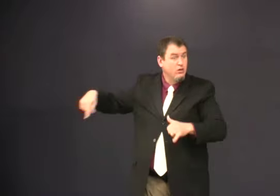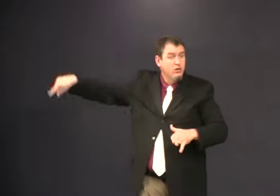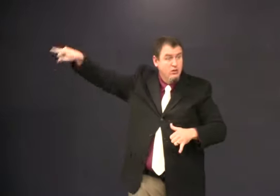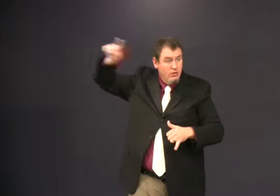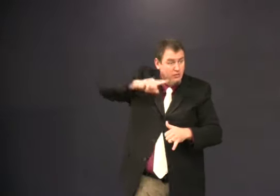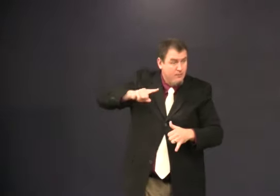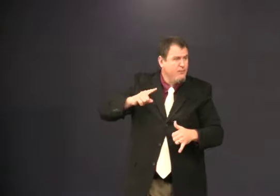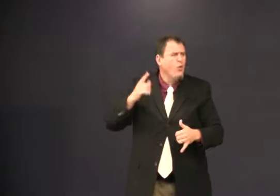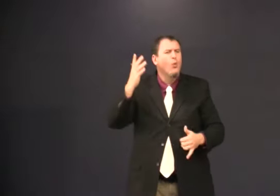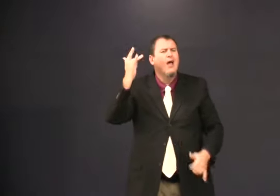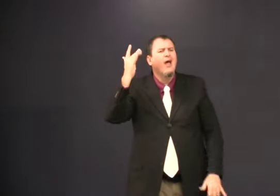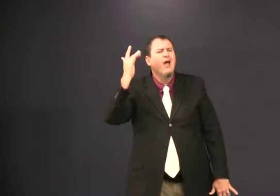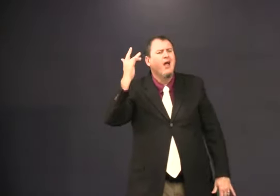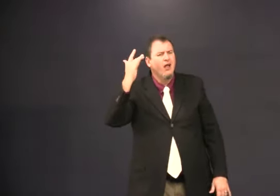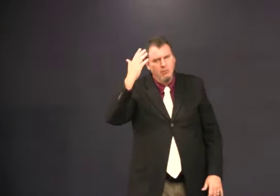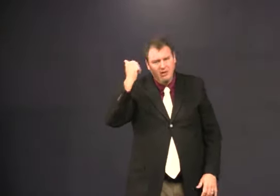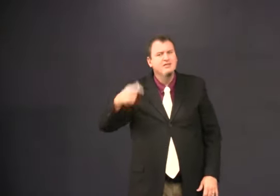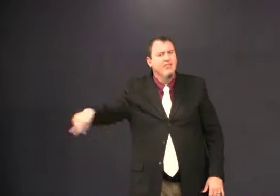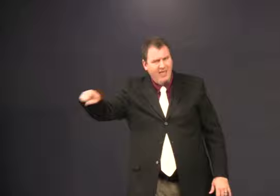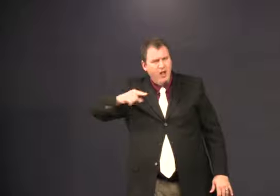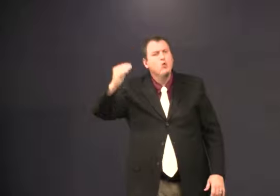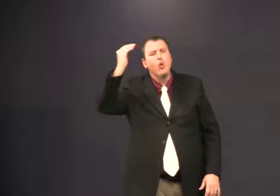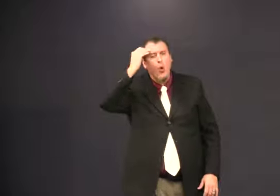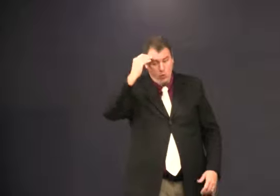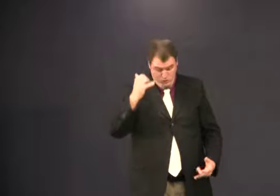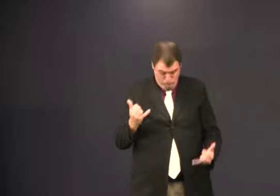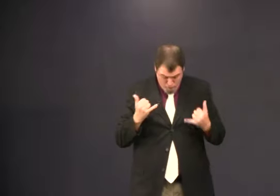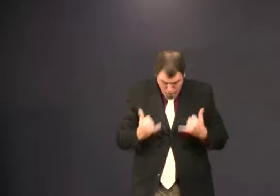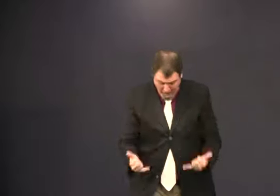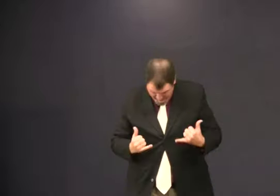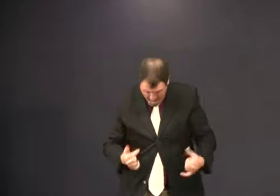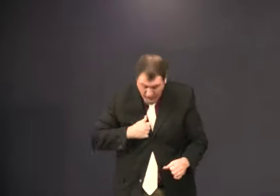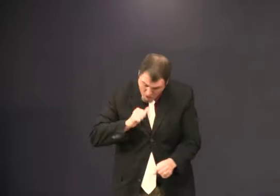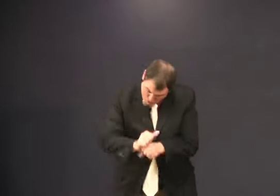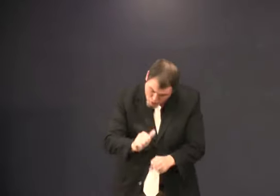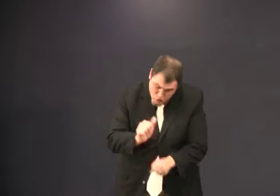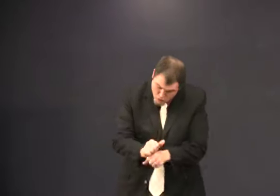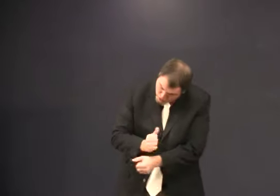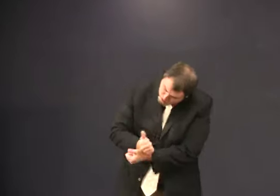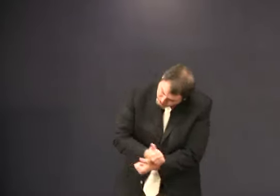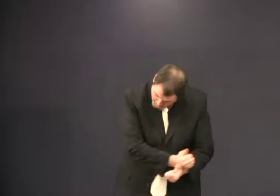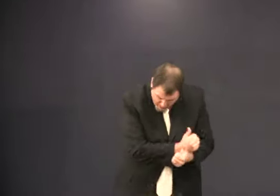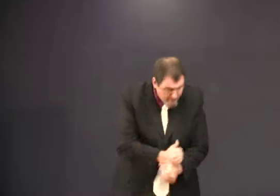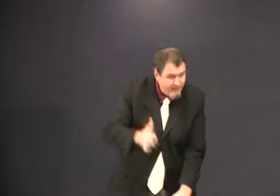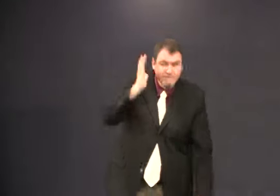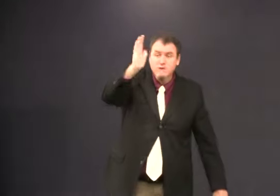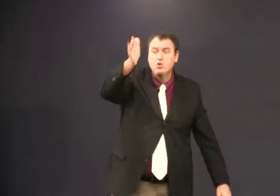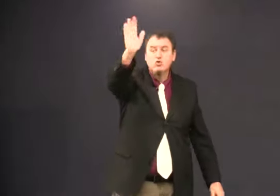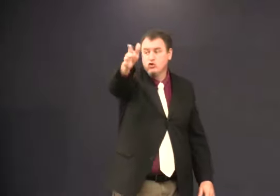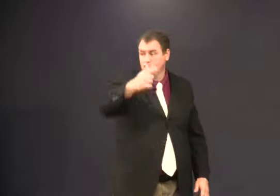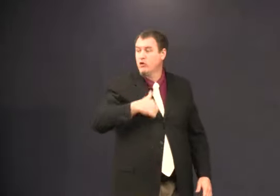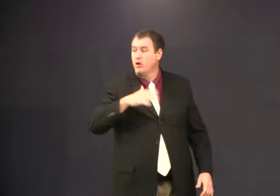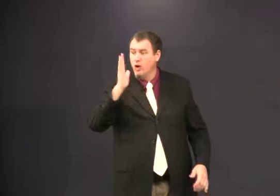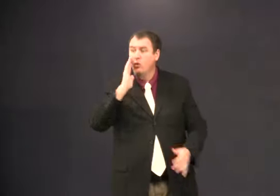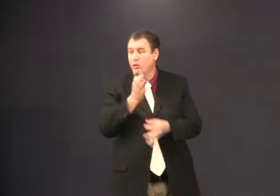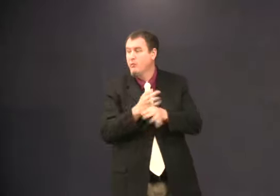today. Why? Because they knew that even though they were working as slaves,